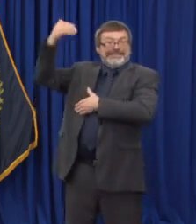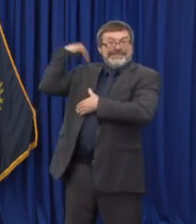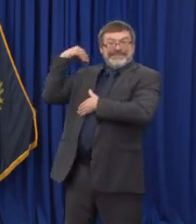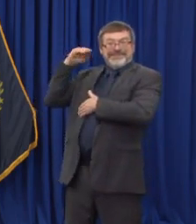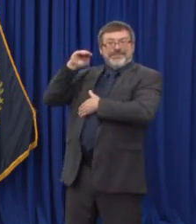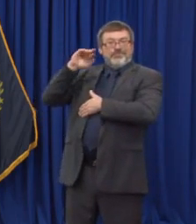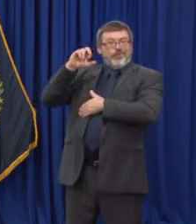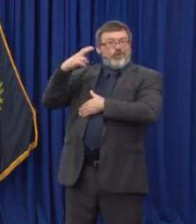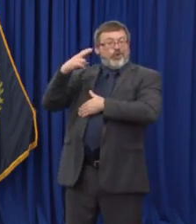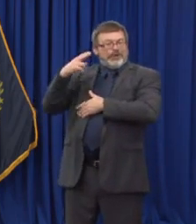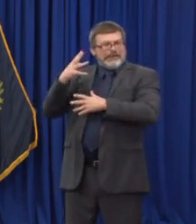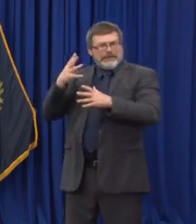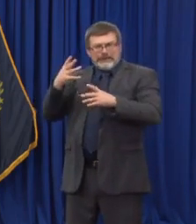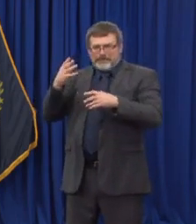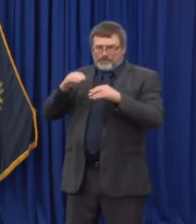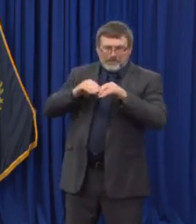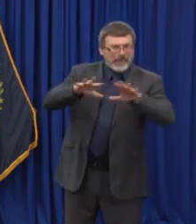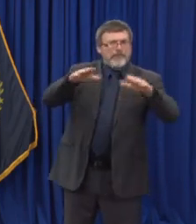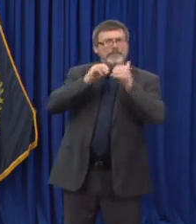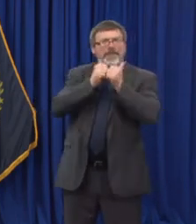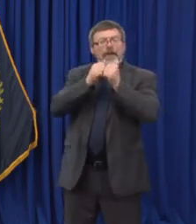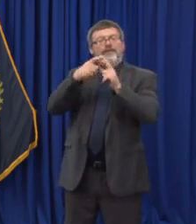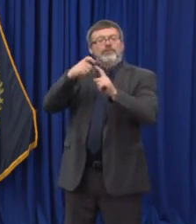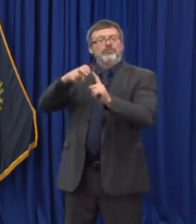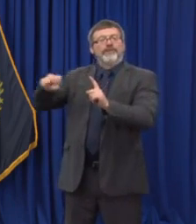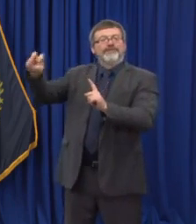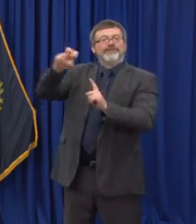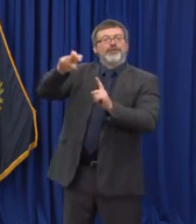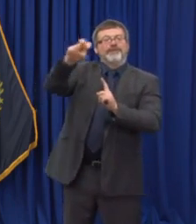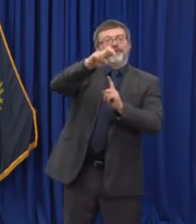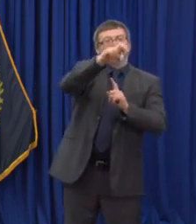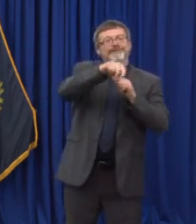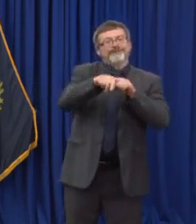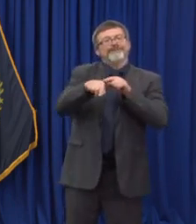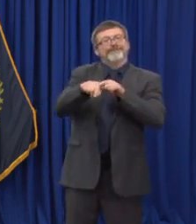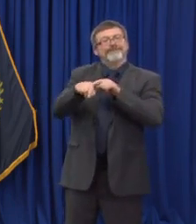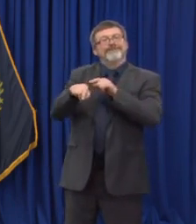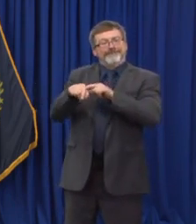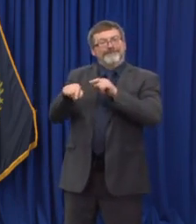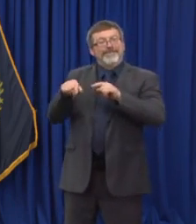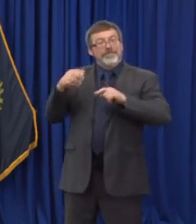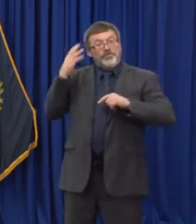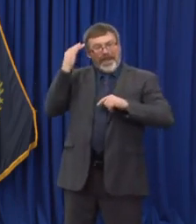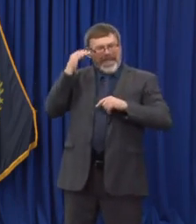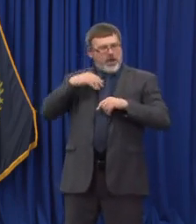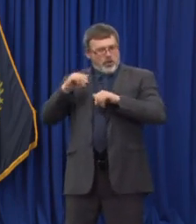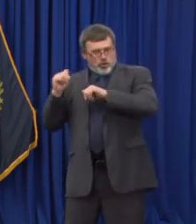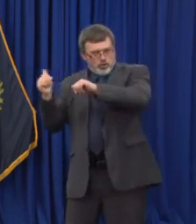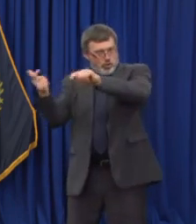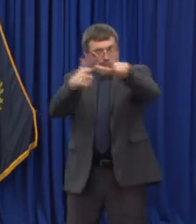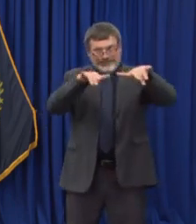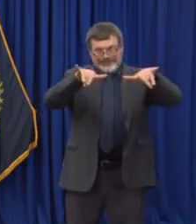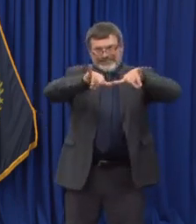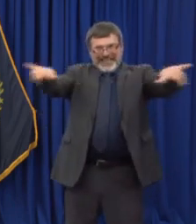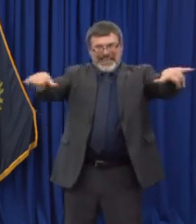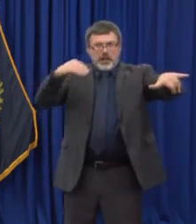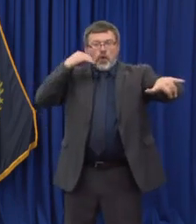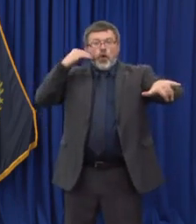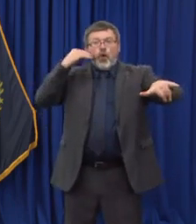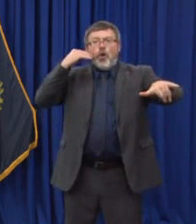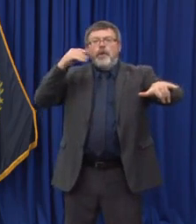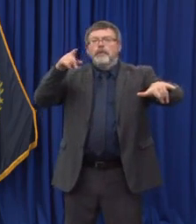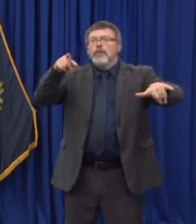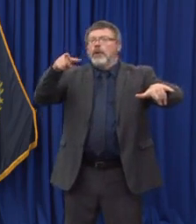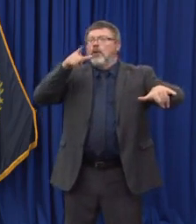has declined as the stay-at-home orders were implemented. When these were then later lifted we have started to see travel associated cases